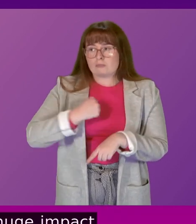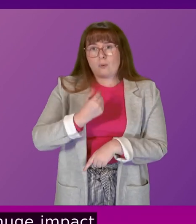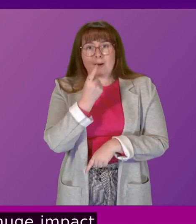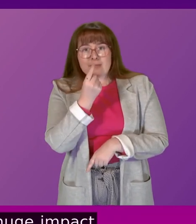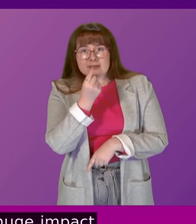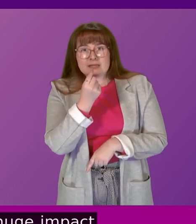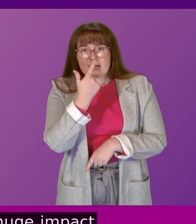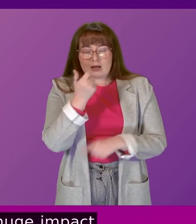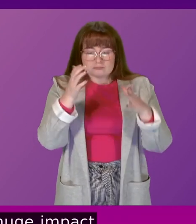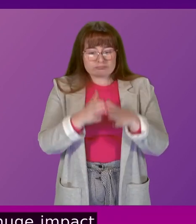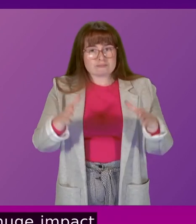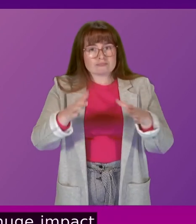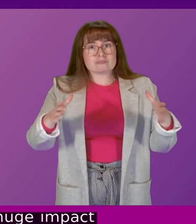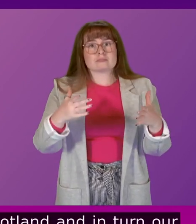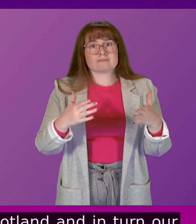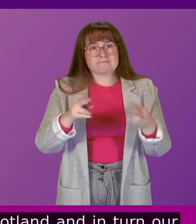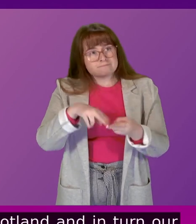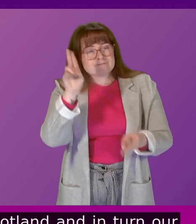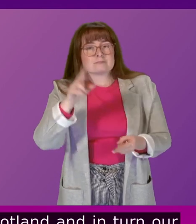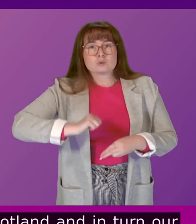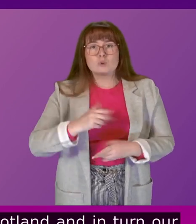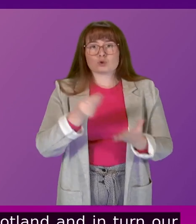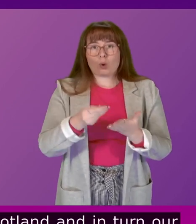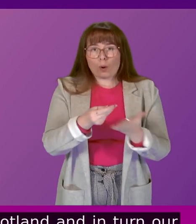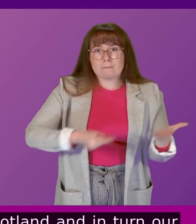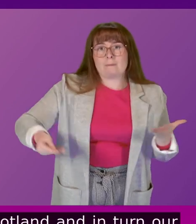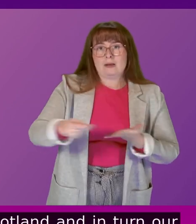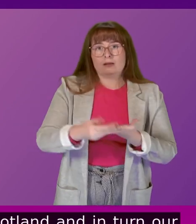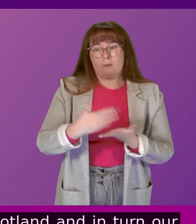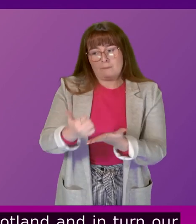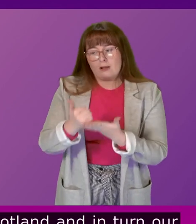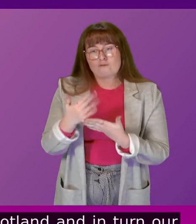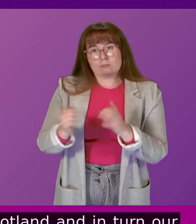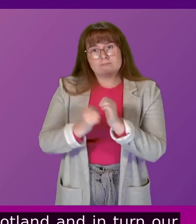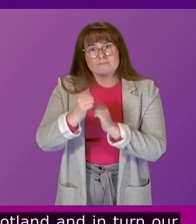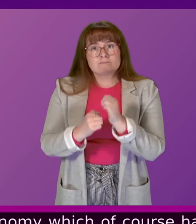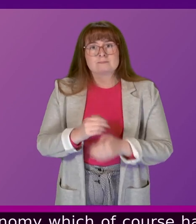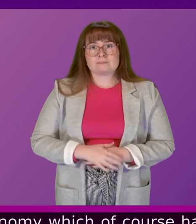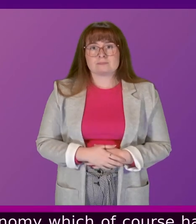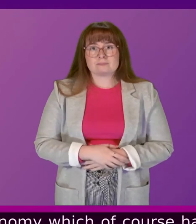to grow the Scottish economy, which of course is helped by that infrastructure investment. Alex Cole Hamilton to be followed by Emma Hart.